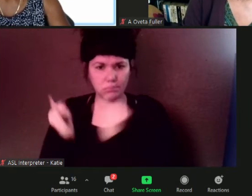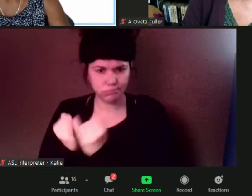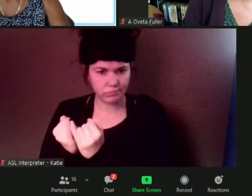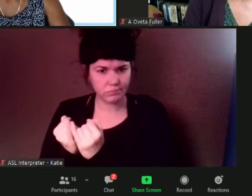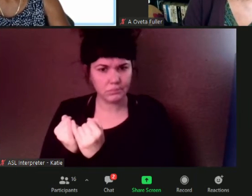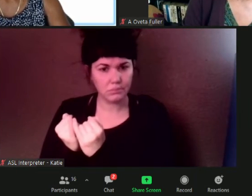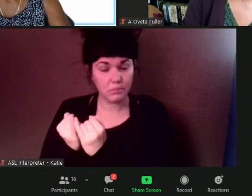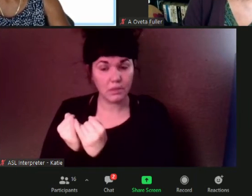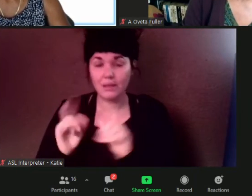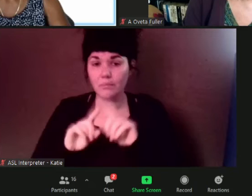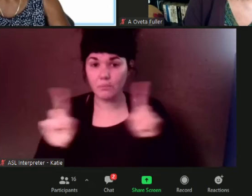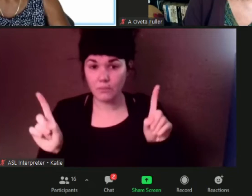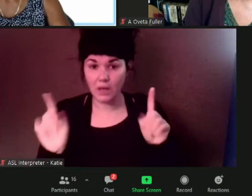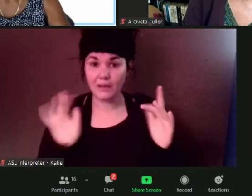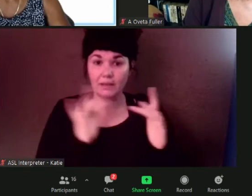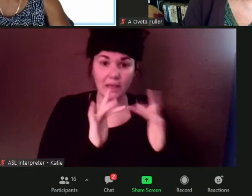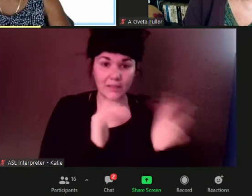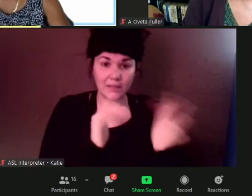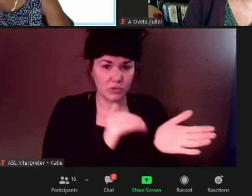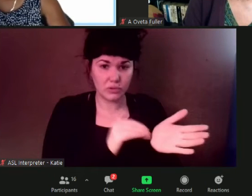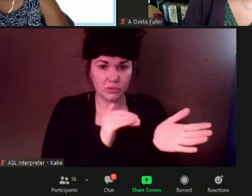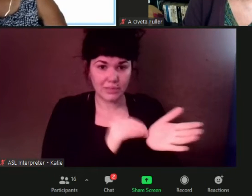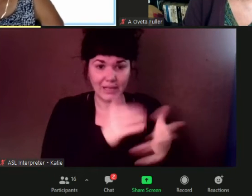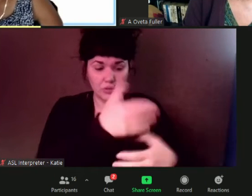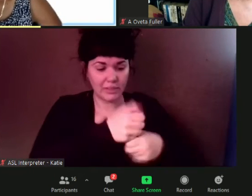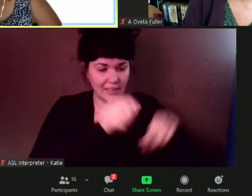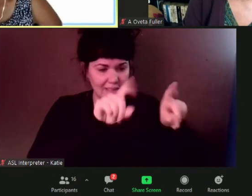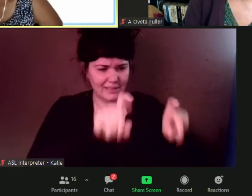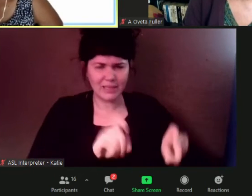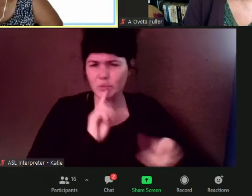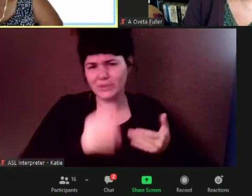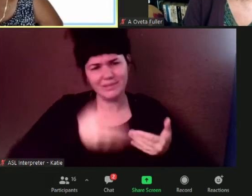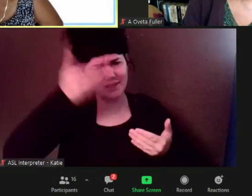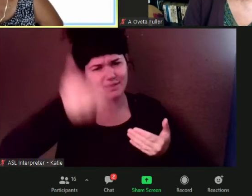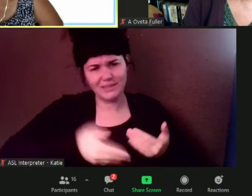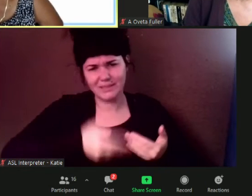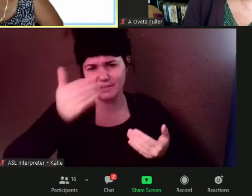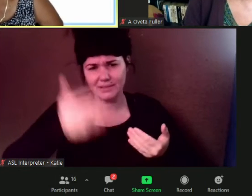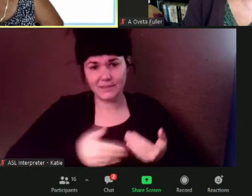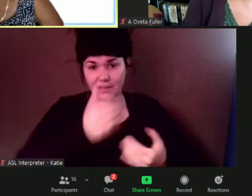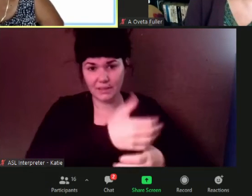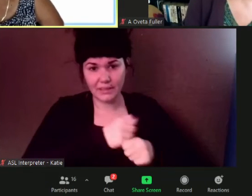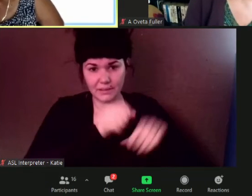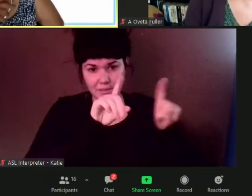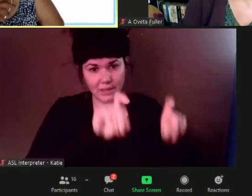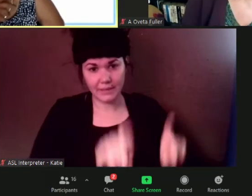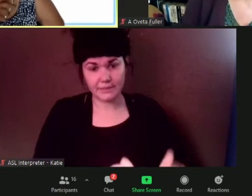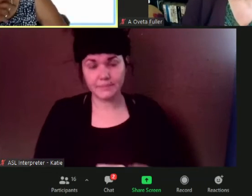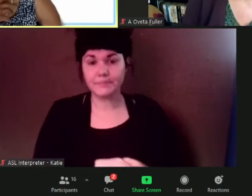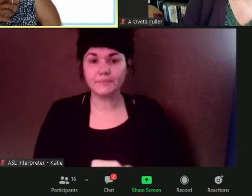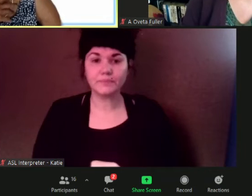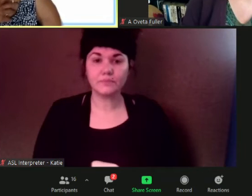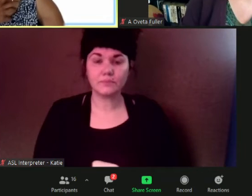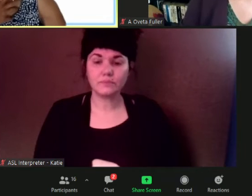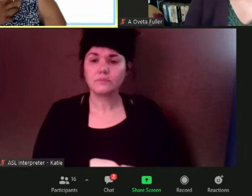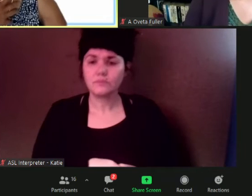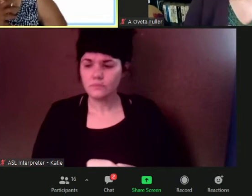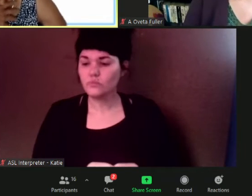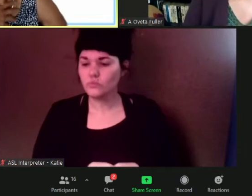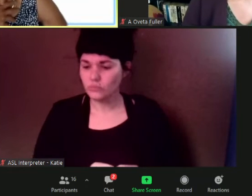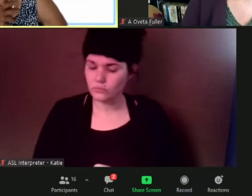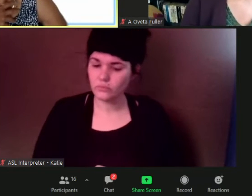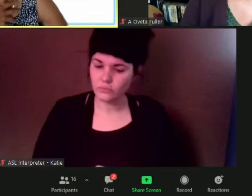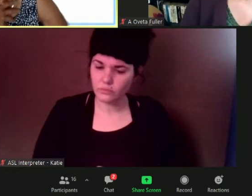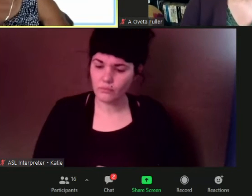easy to get tested yes so what about parents now that finally